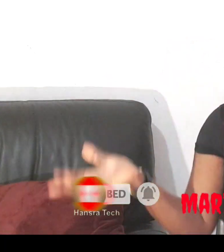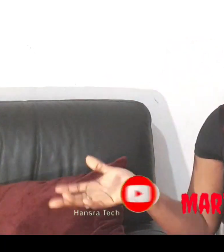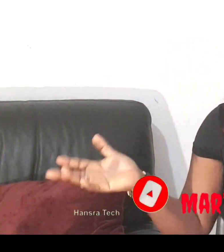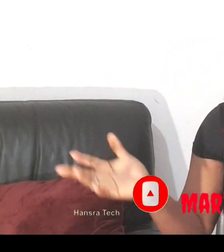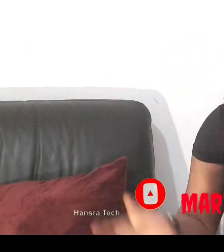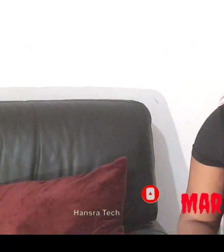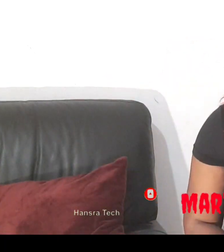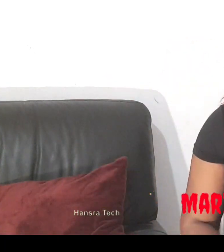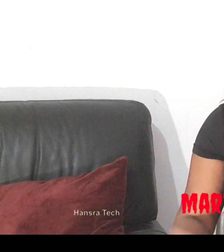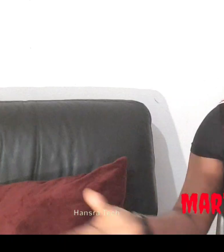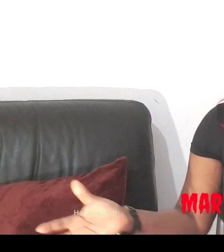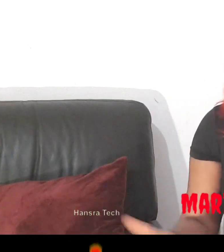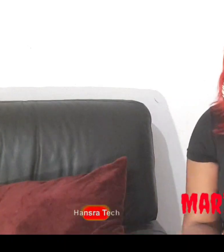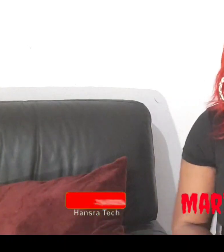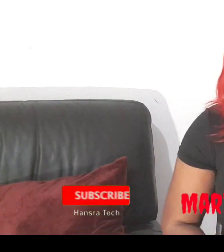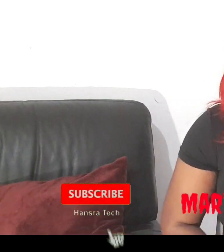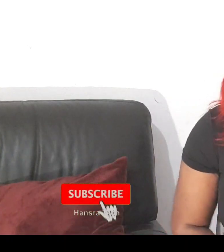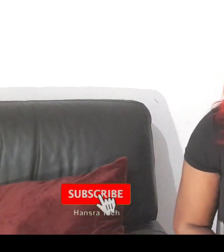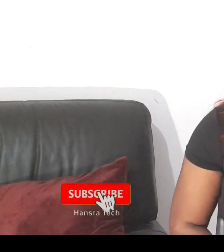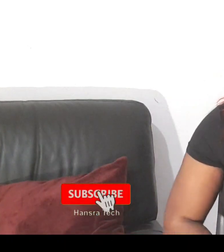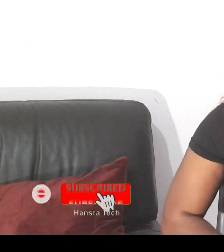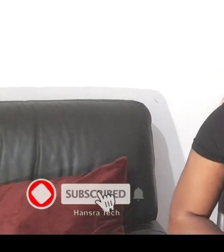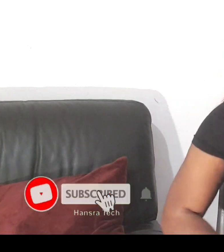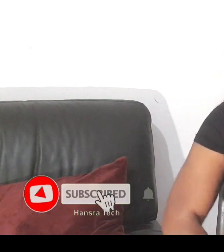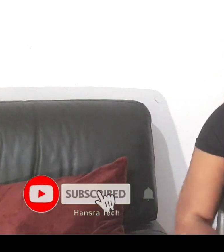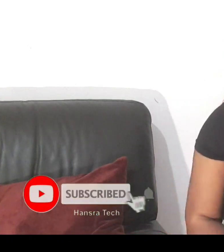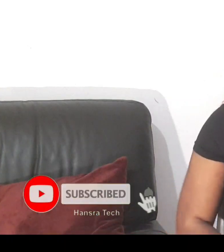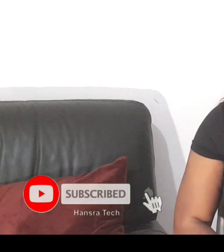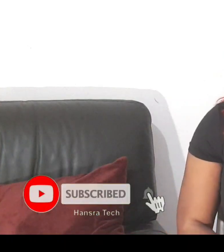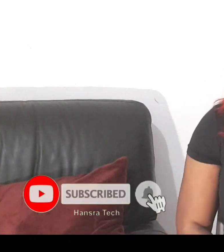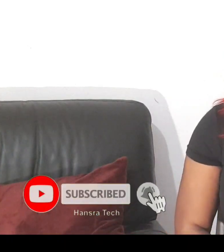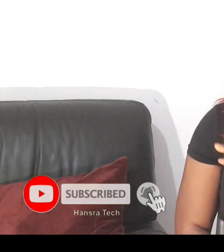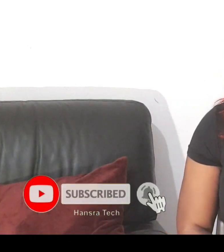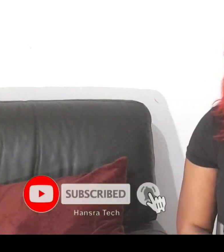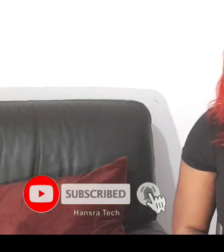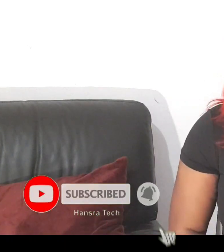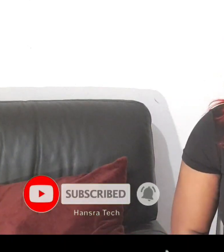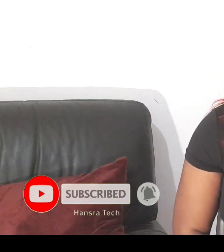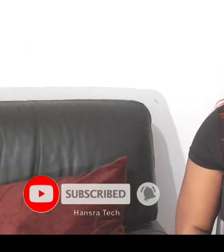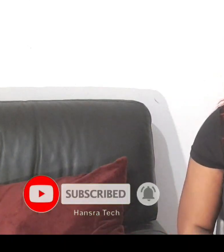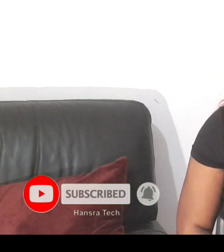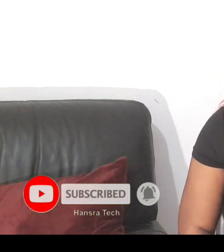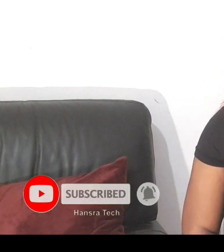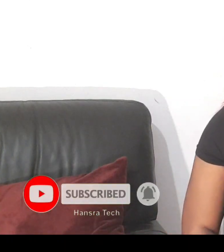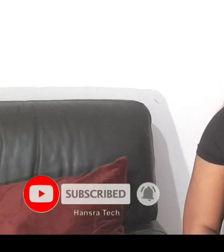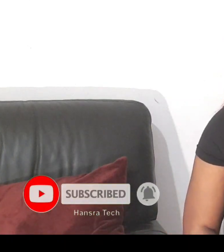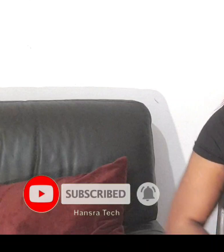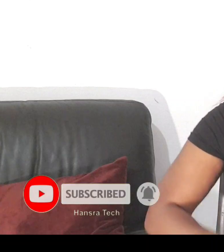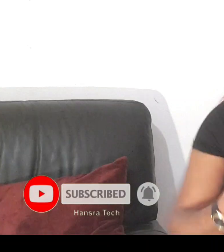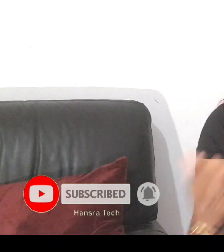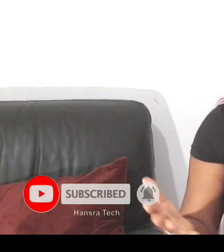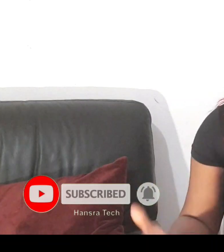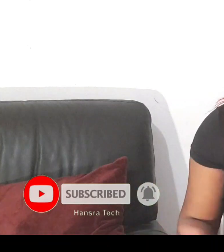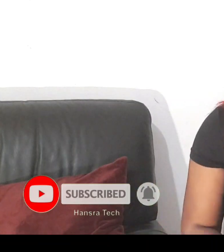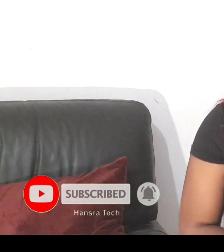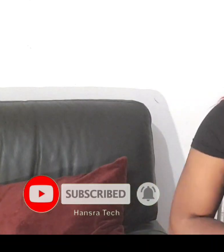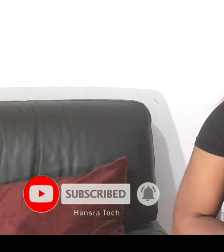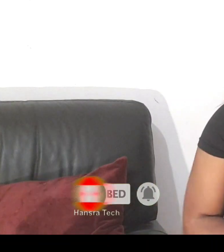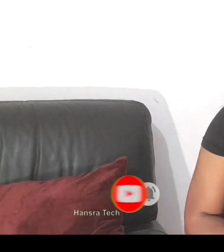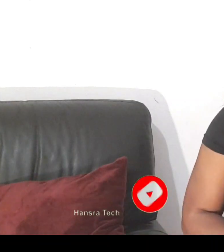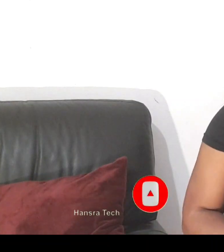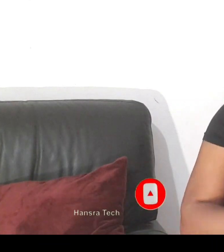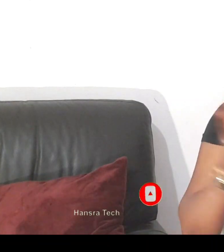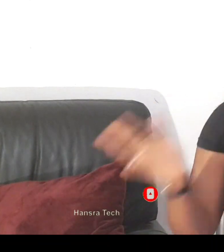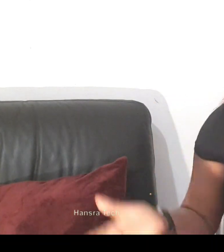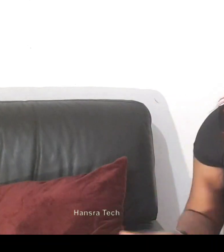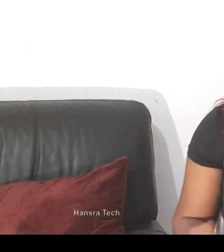thanks to you all for your massive support guys trust me i am not taking any of you for granted i love you all with the